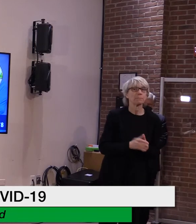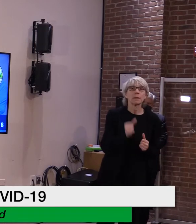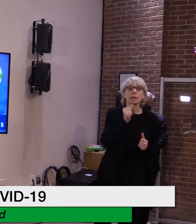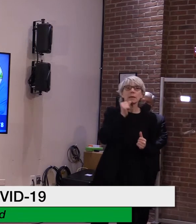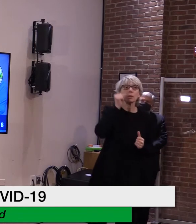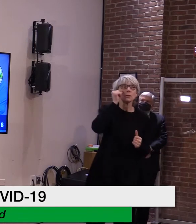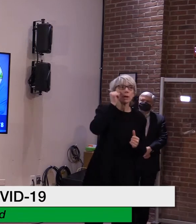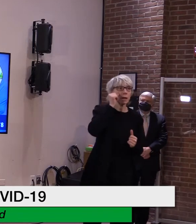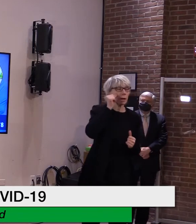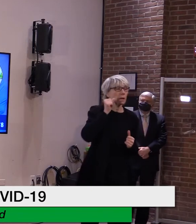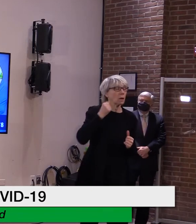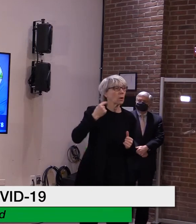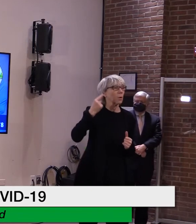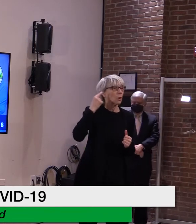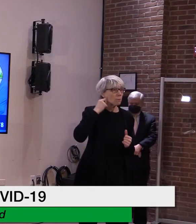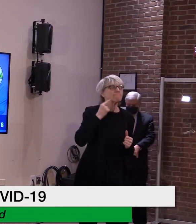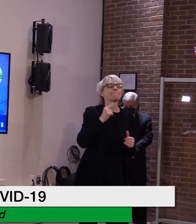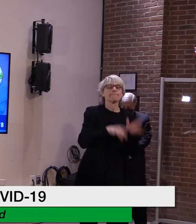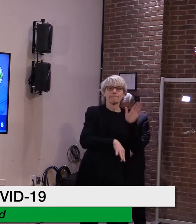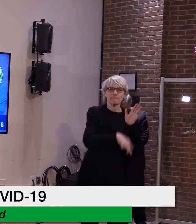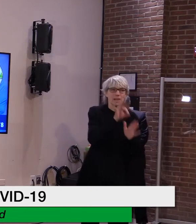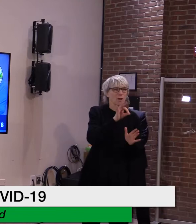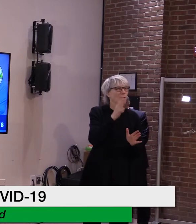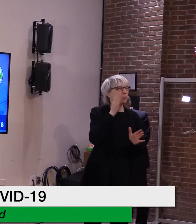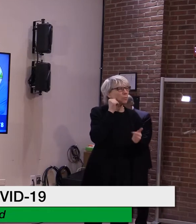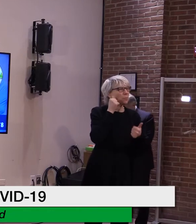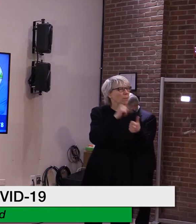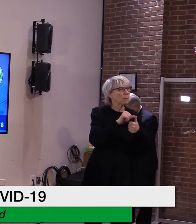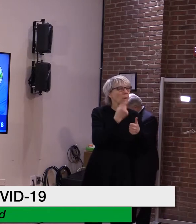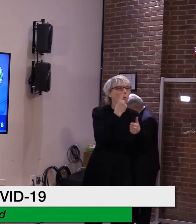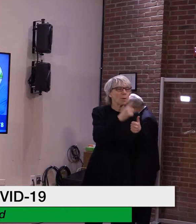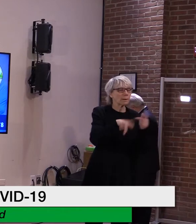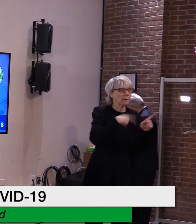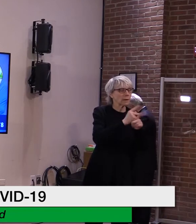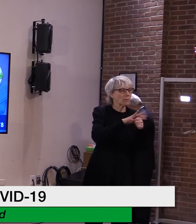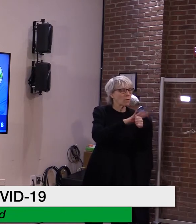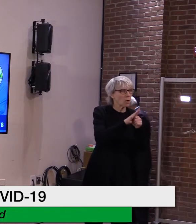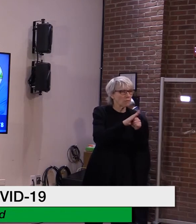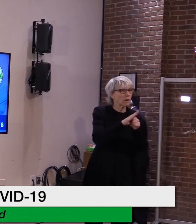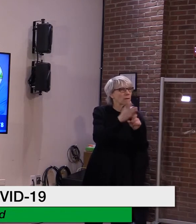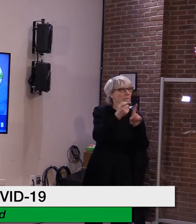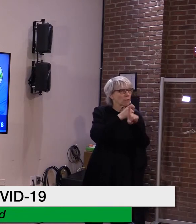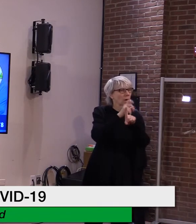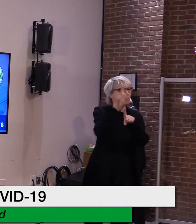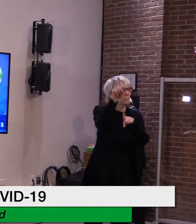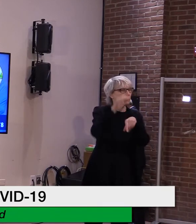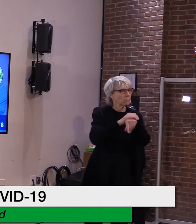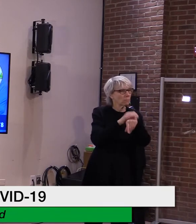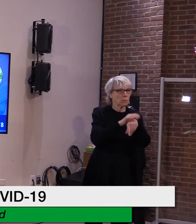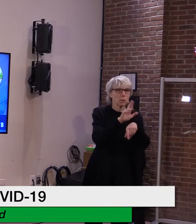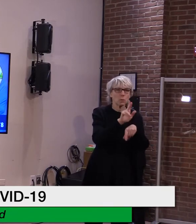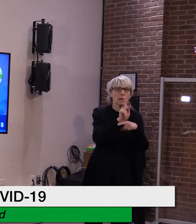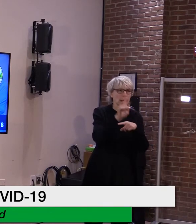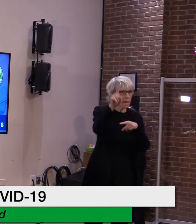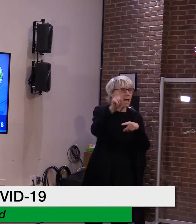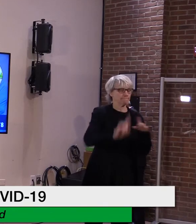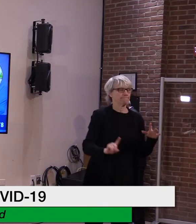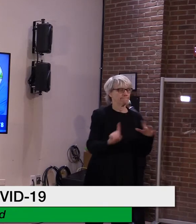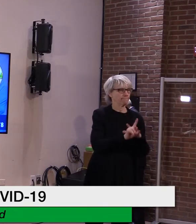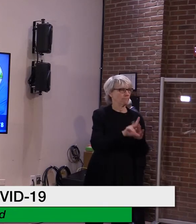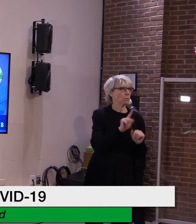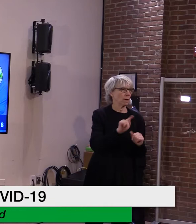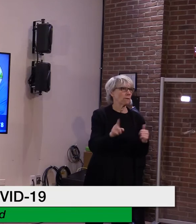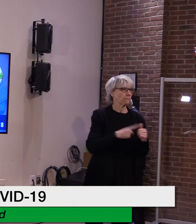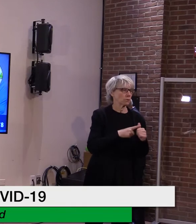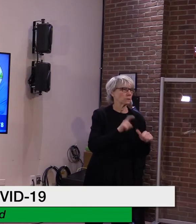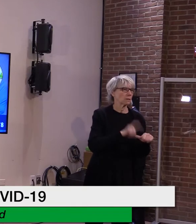now have discovered the B.1.1.7 variant in Vermont. We've expected this result for a while, as it's been